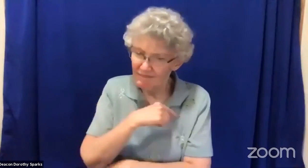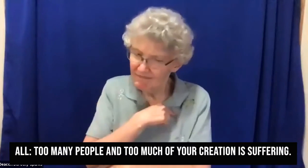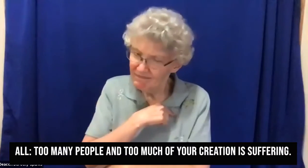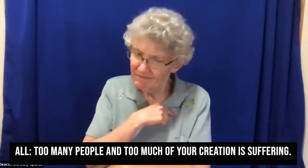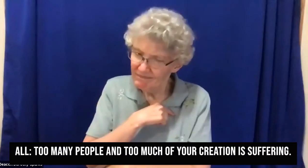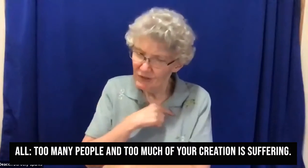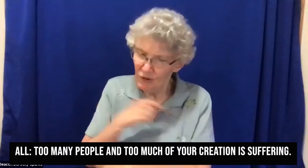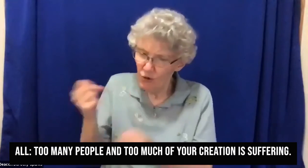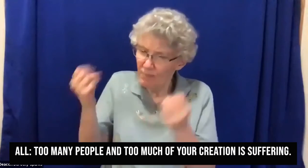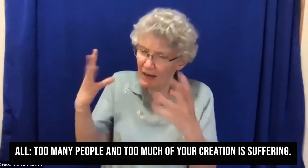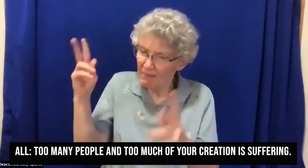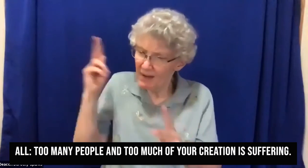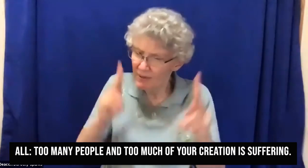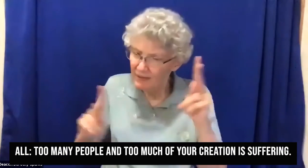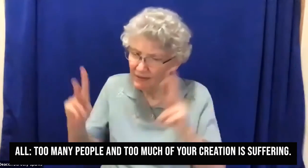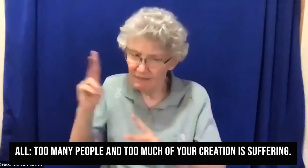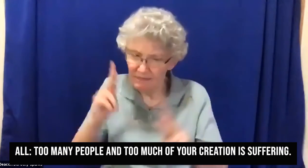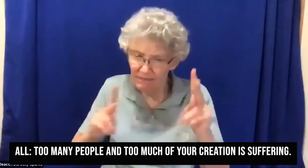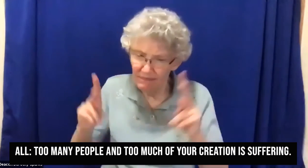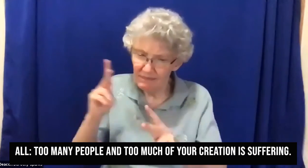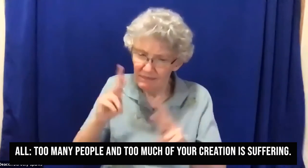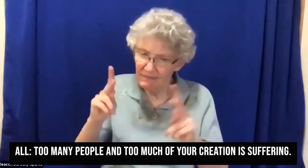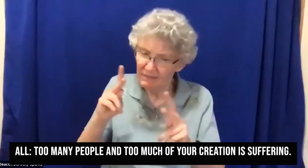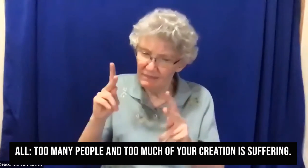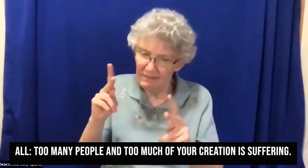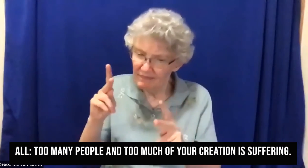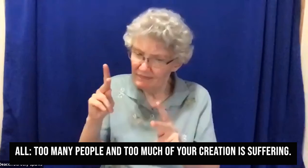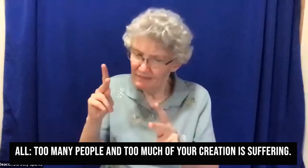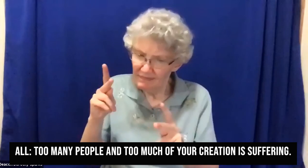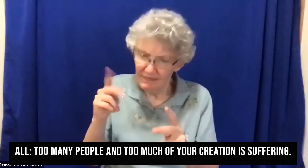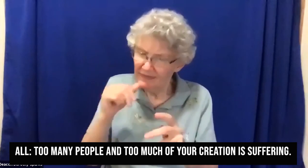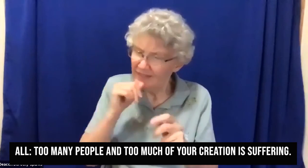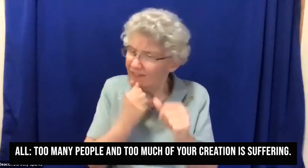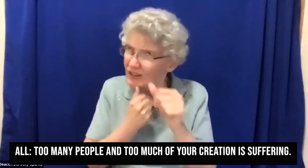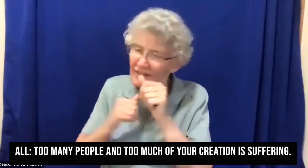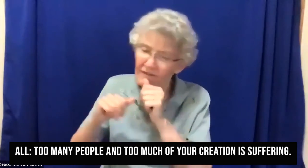too many people and too much of your creation is suffering